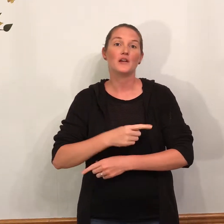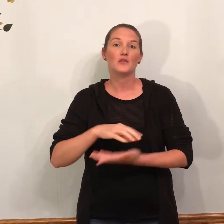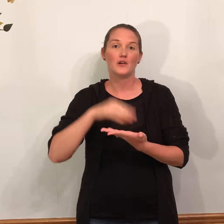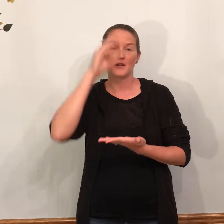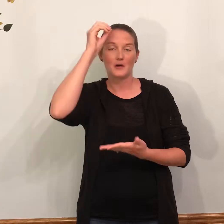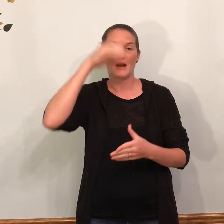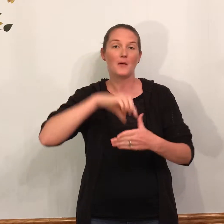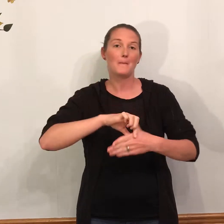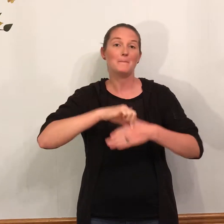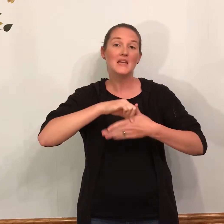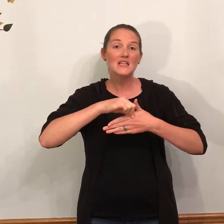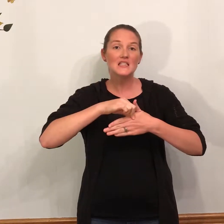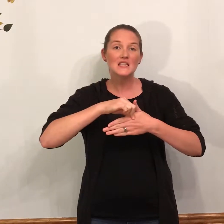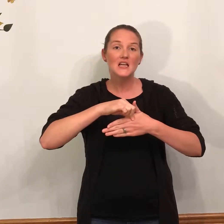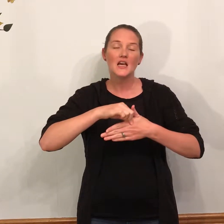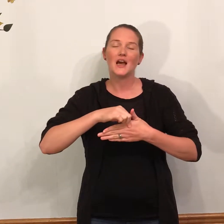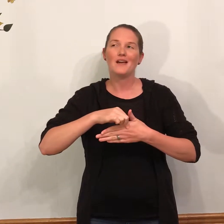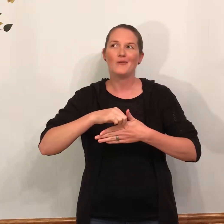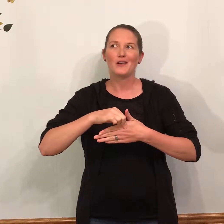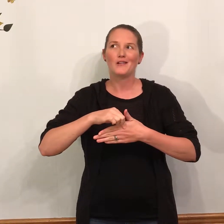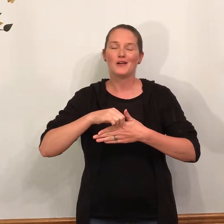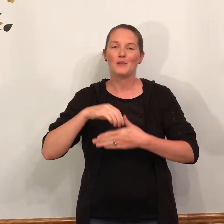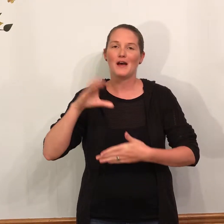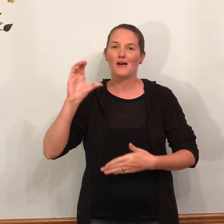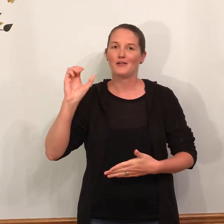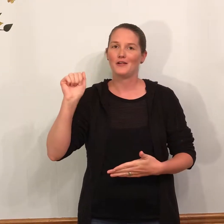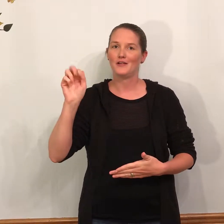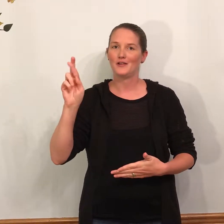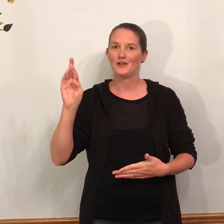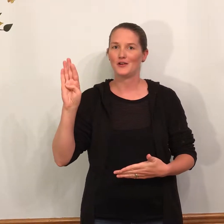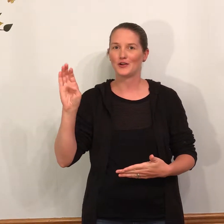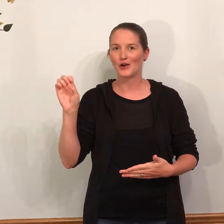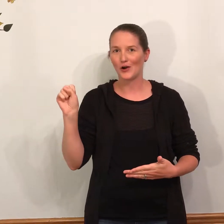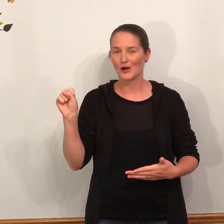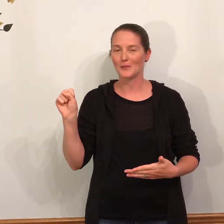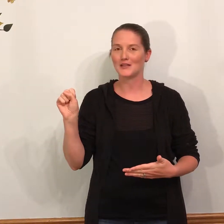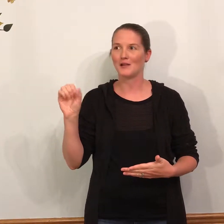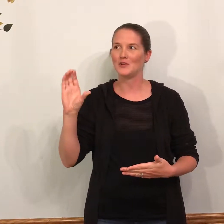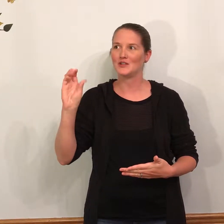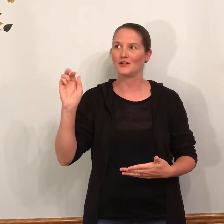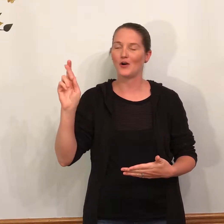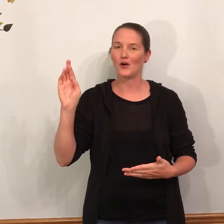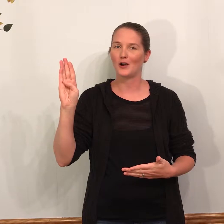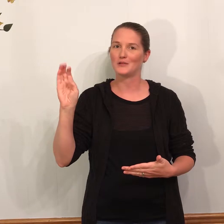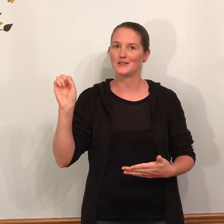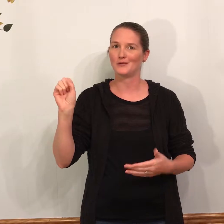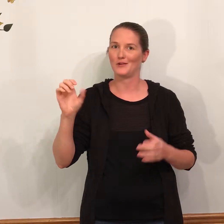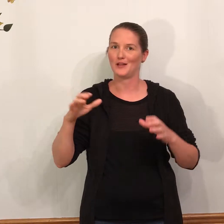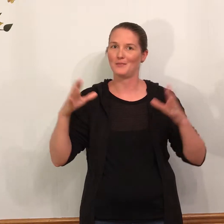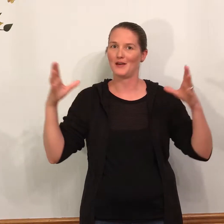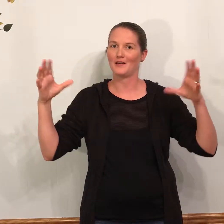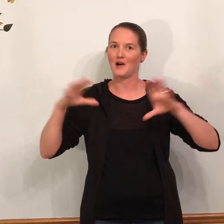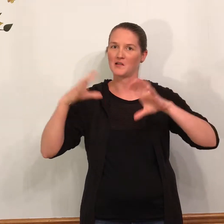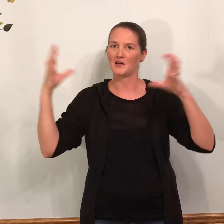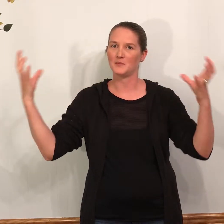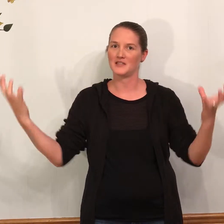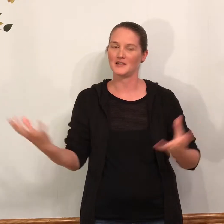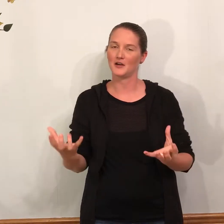gonna learn about meats and we're gonna learn about your carbs. And I'm using carbs as a really big all-encompassing term